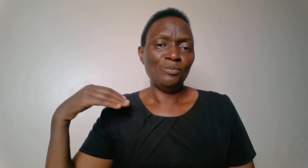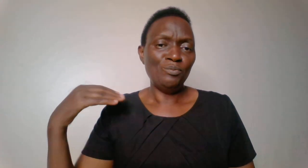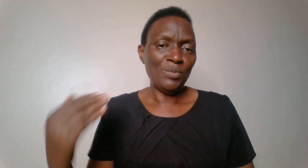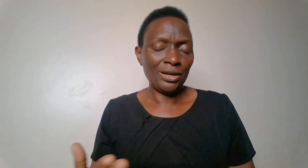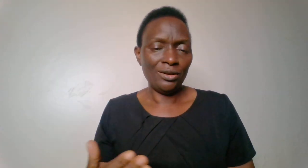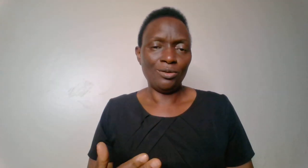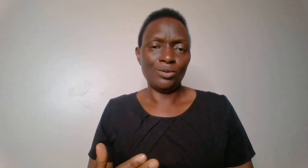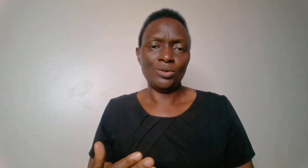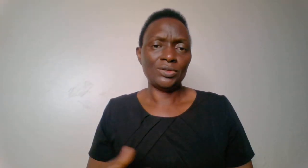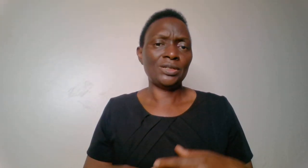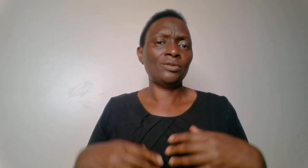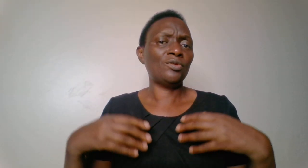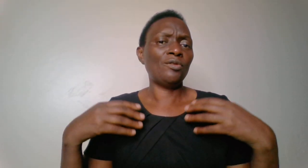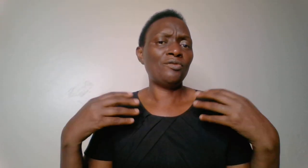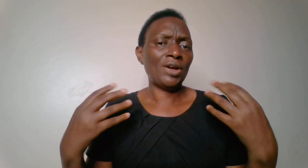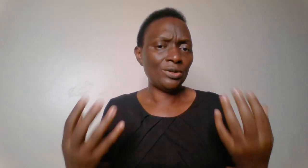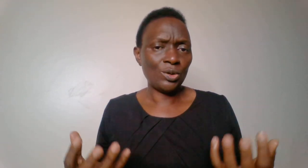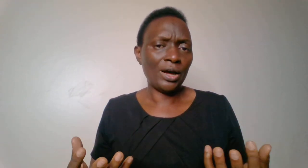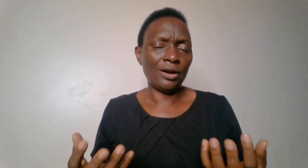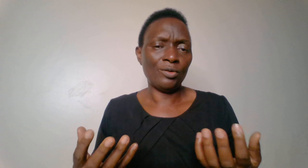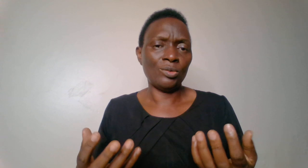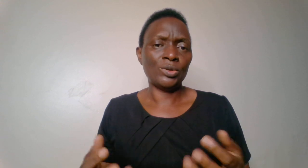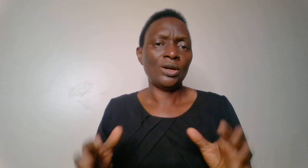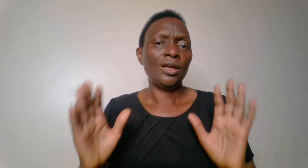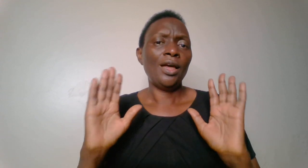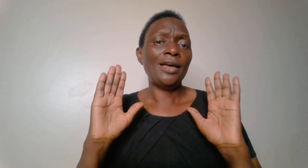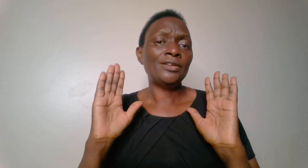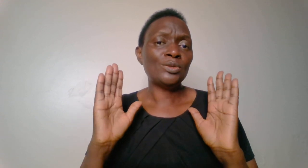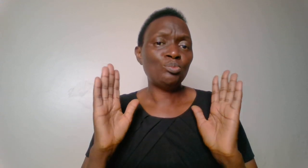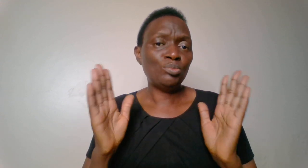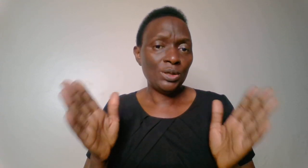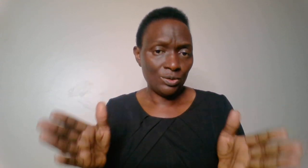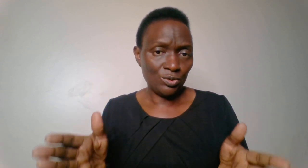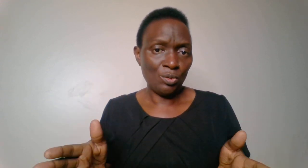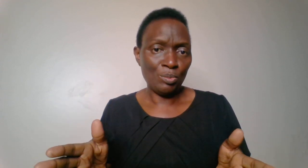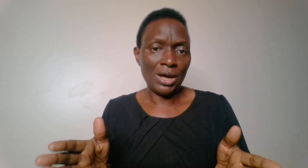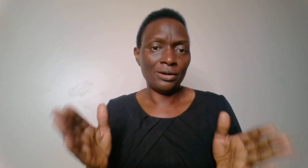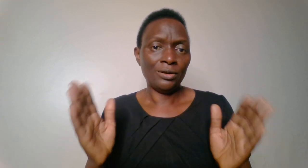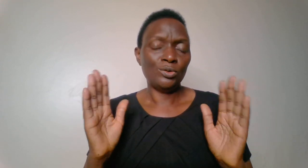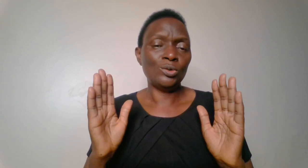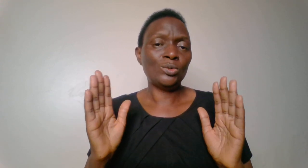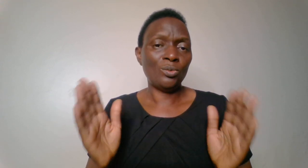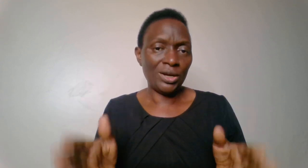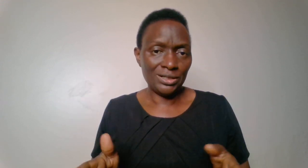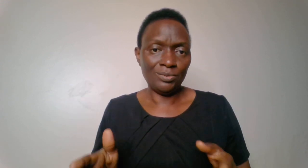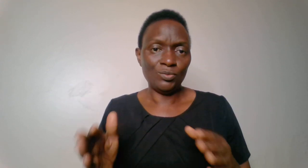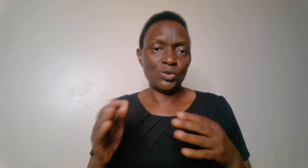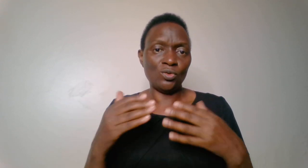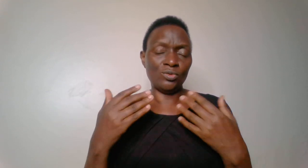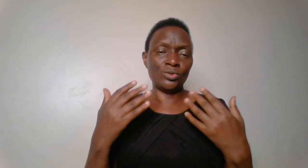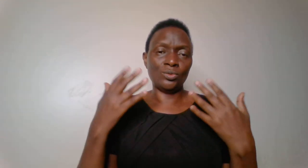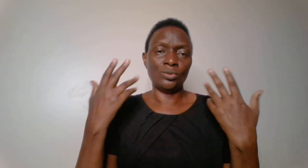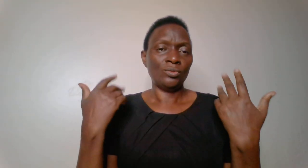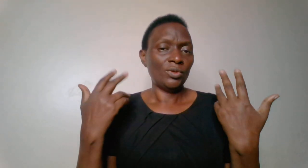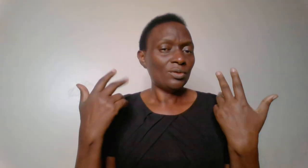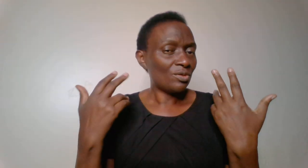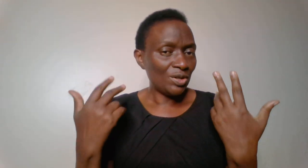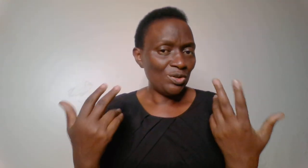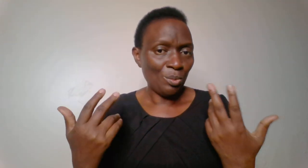Make yourself fun to hang around and speak to your man. Don't wait him to read your